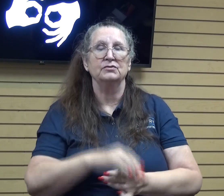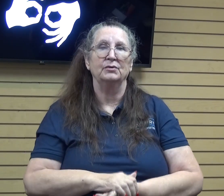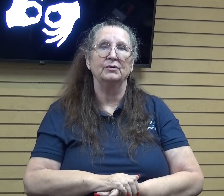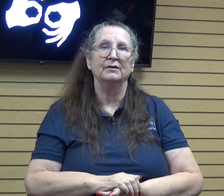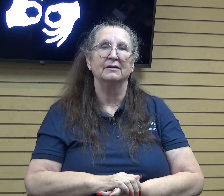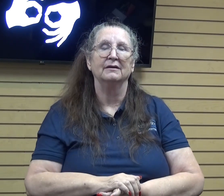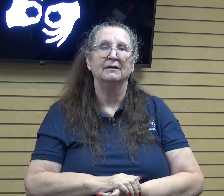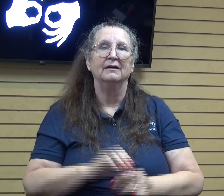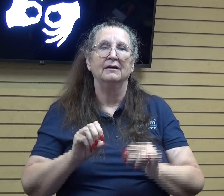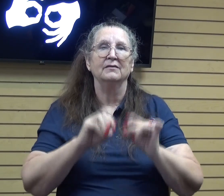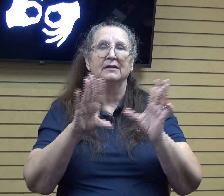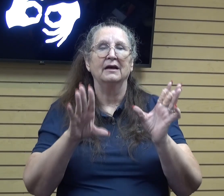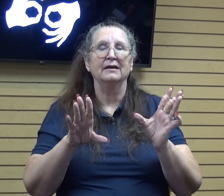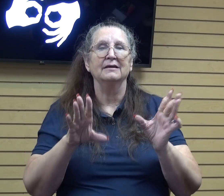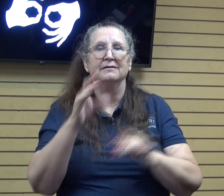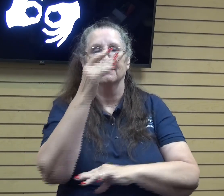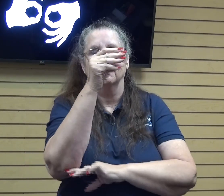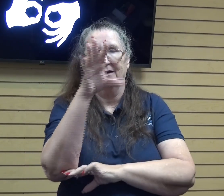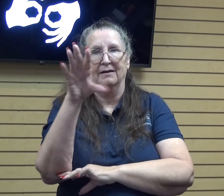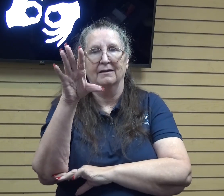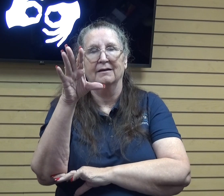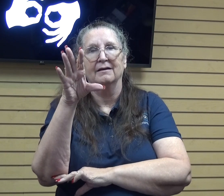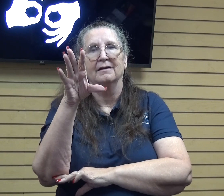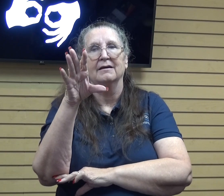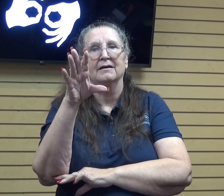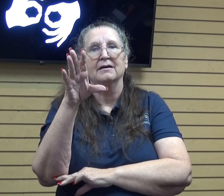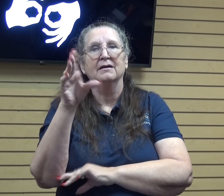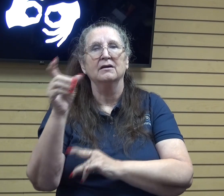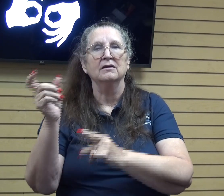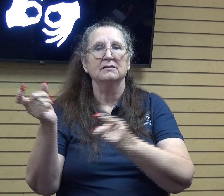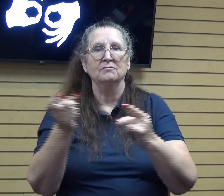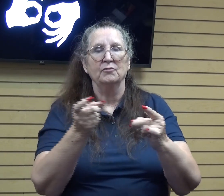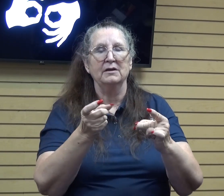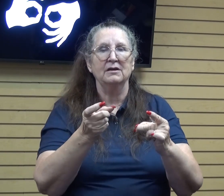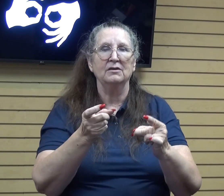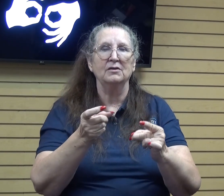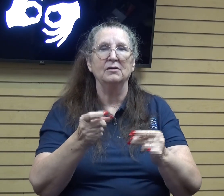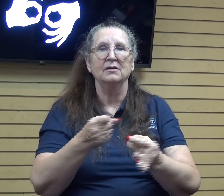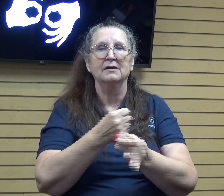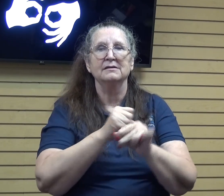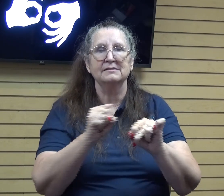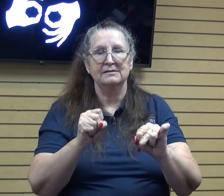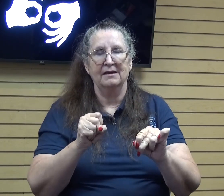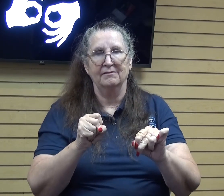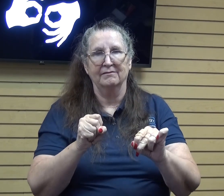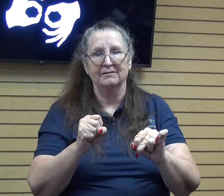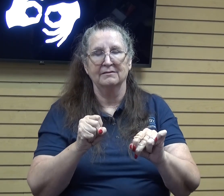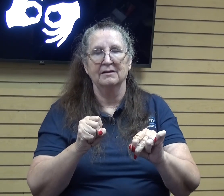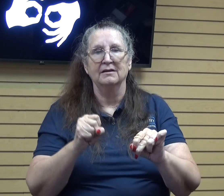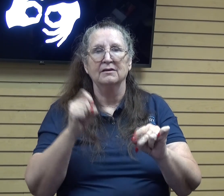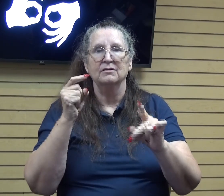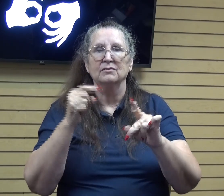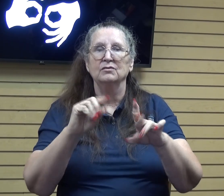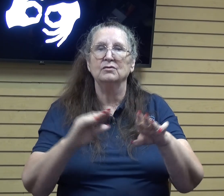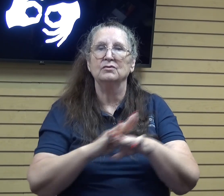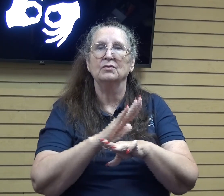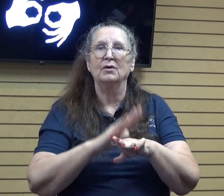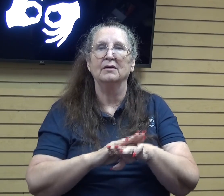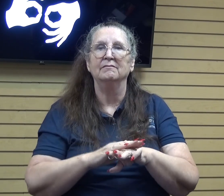light of a lighthouse provides to to just bring you to safety and if not i'm going to encourage you